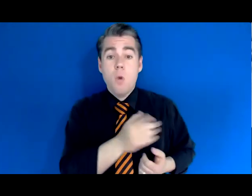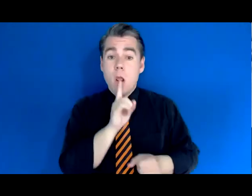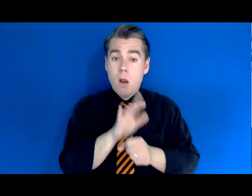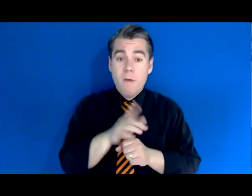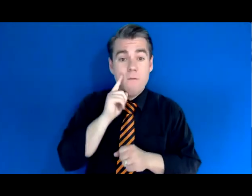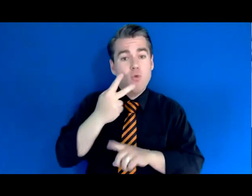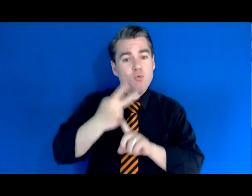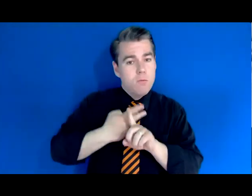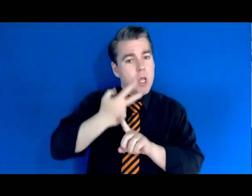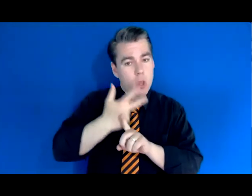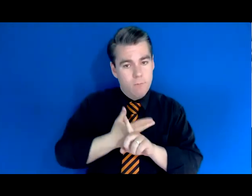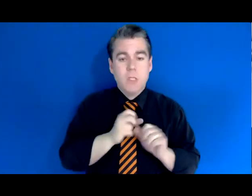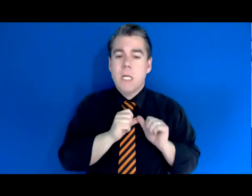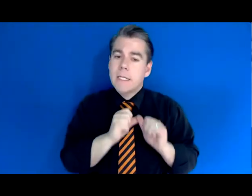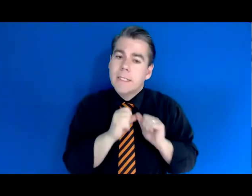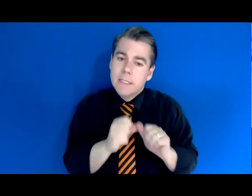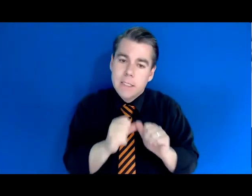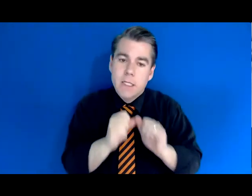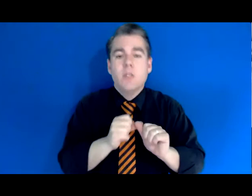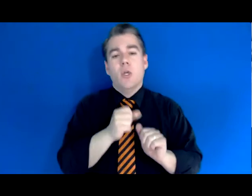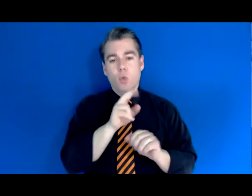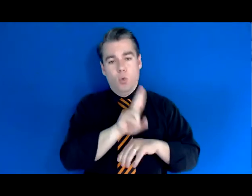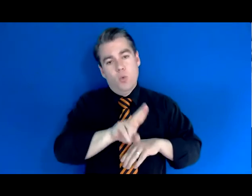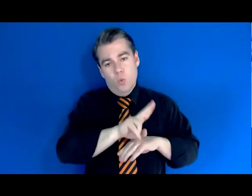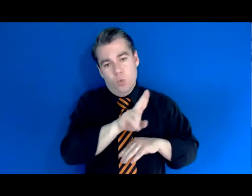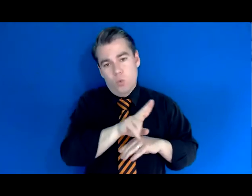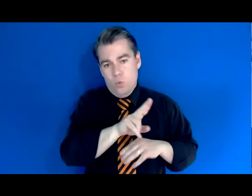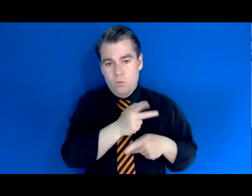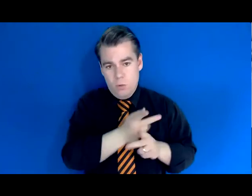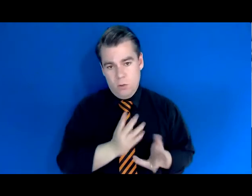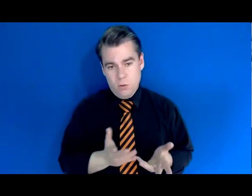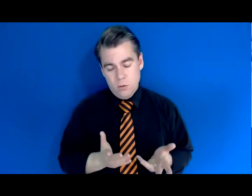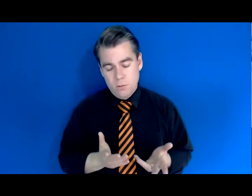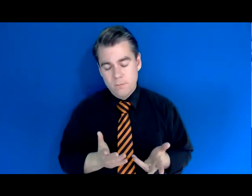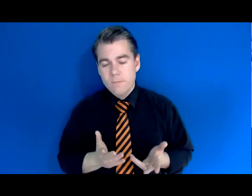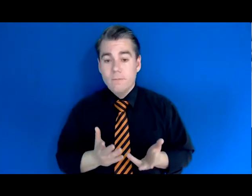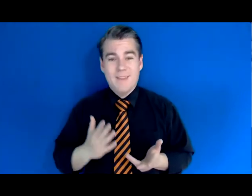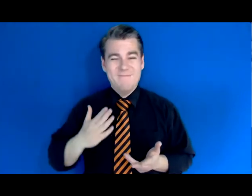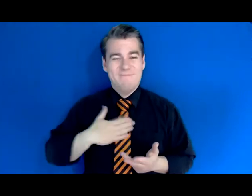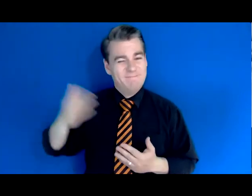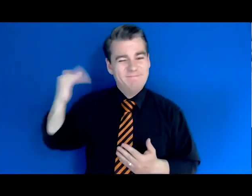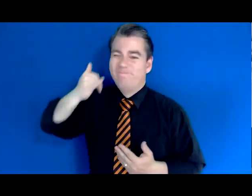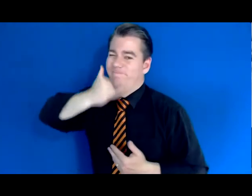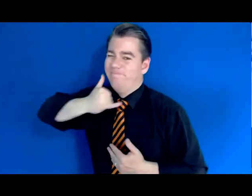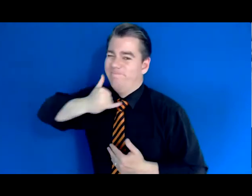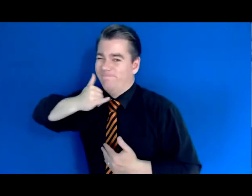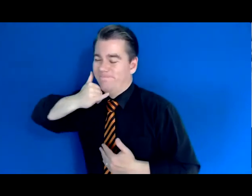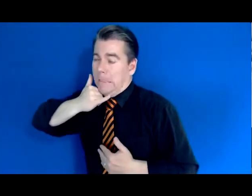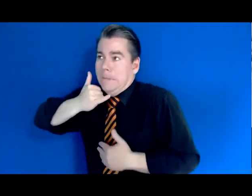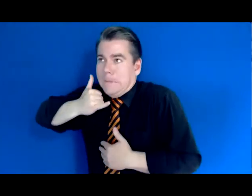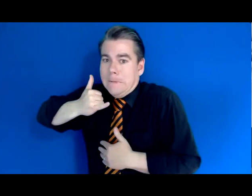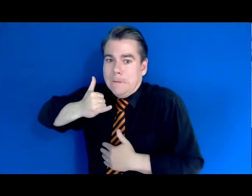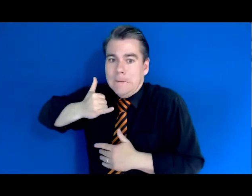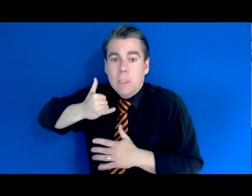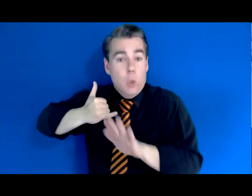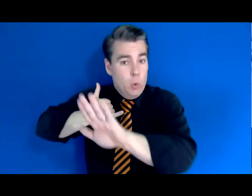consistent use of the products. Learn from my mistake and teach your people well from